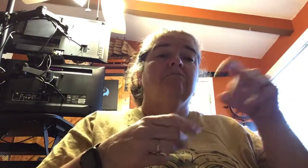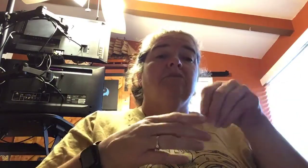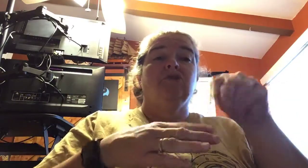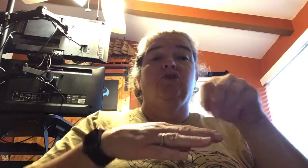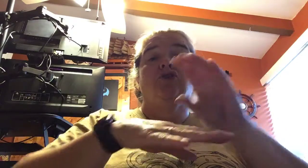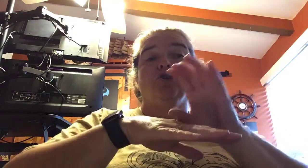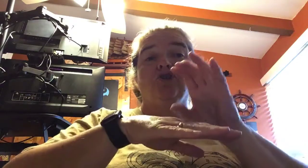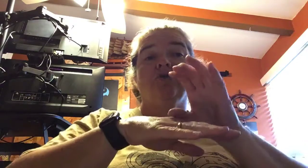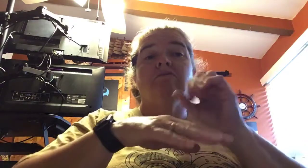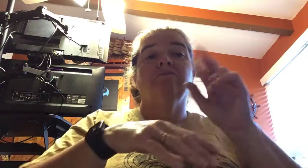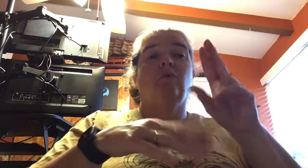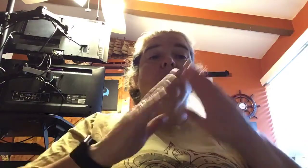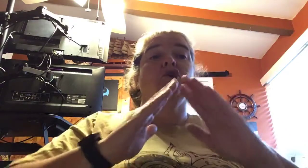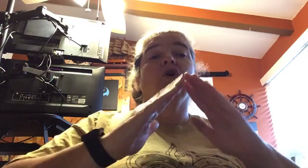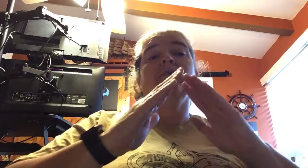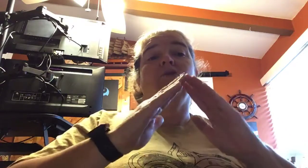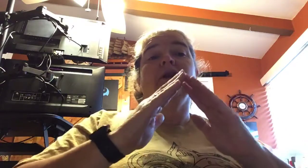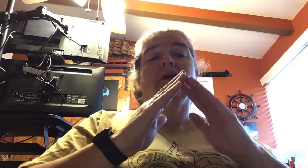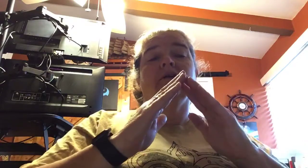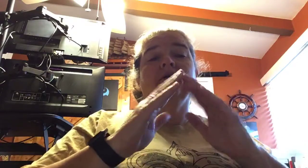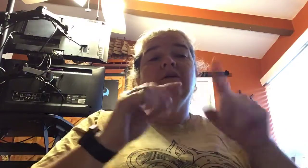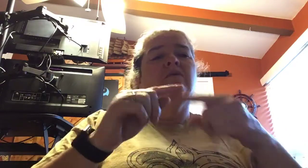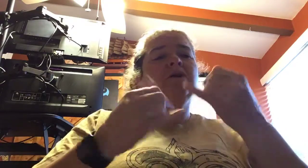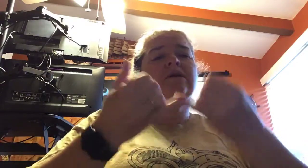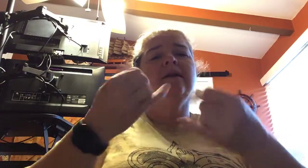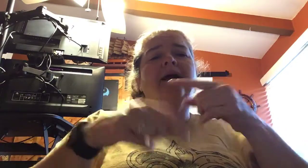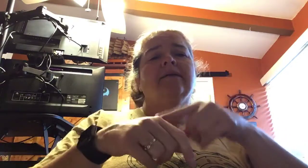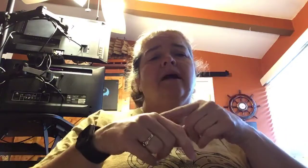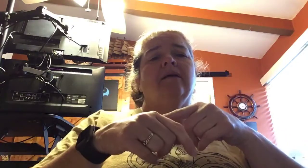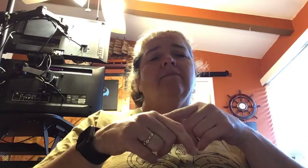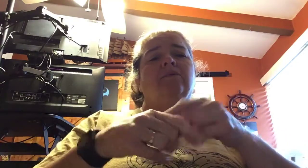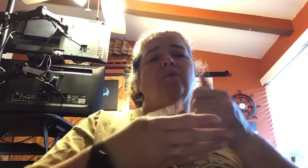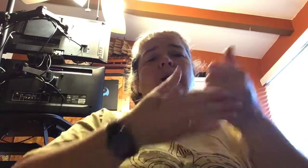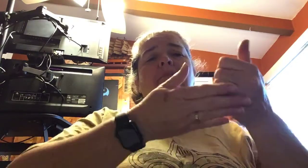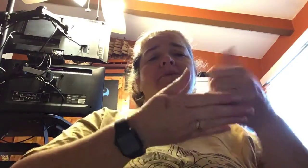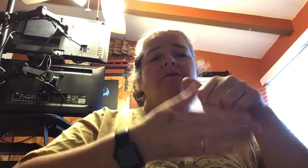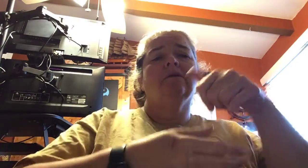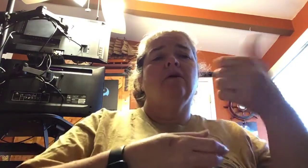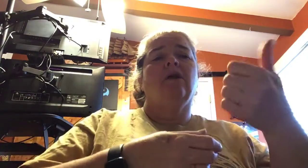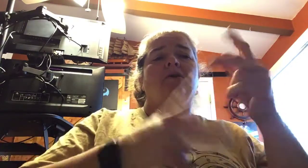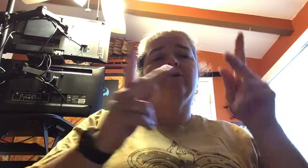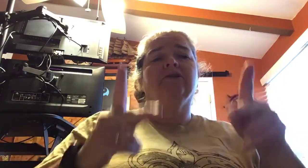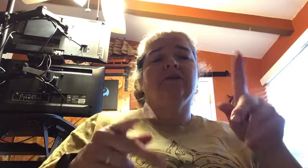in your church or in your community? When is the last time you helped another person?